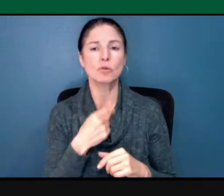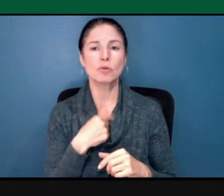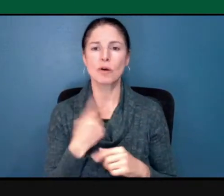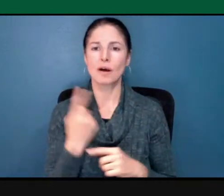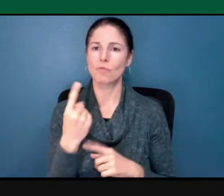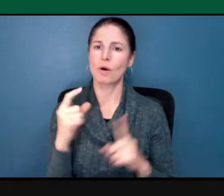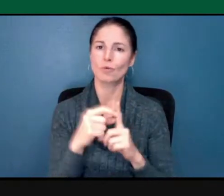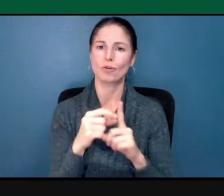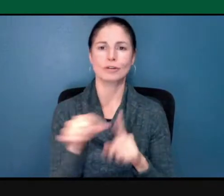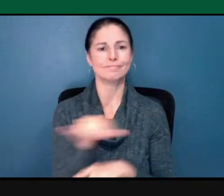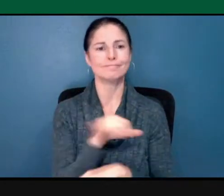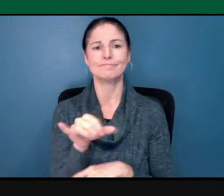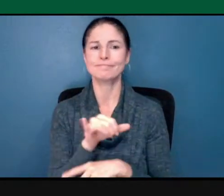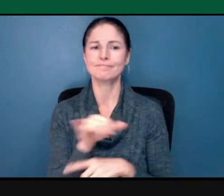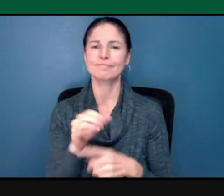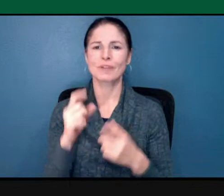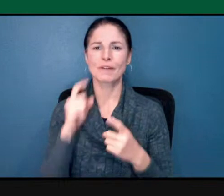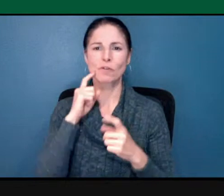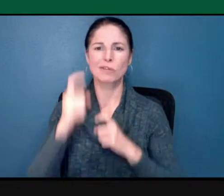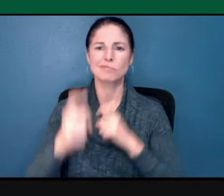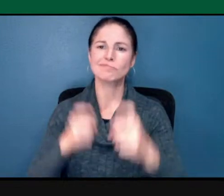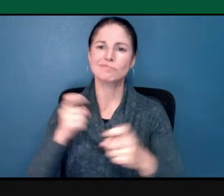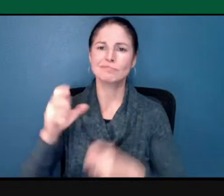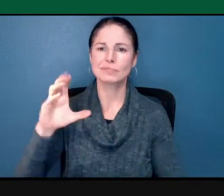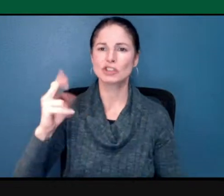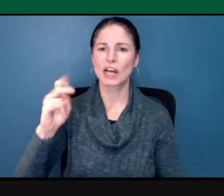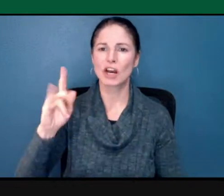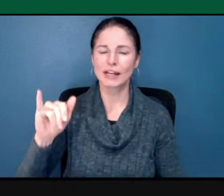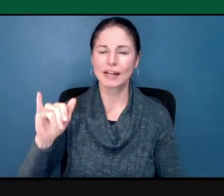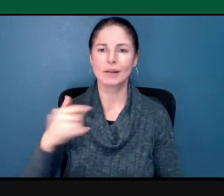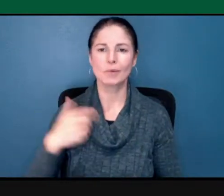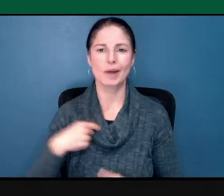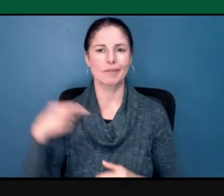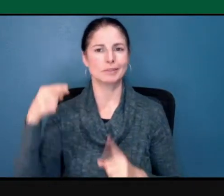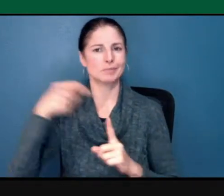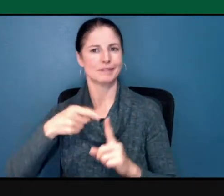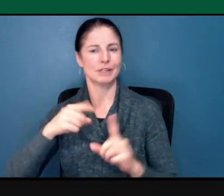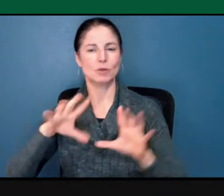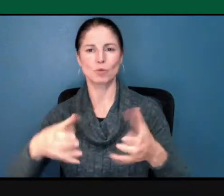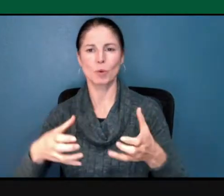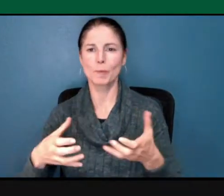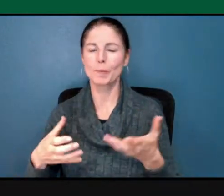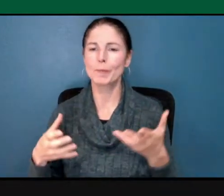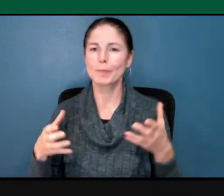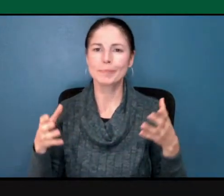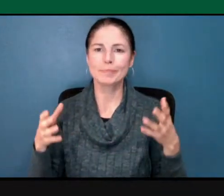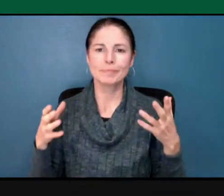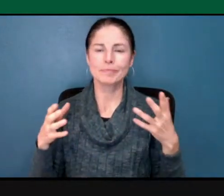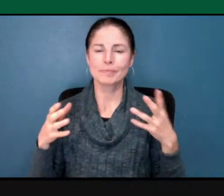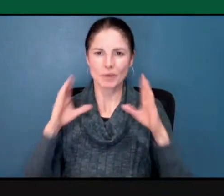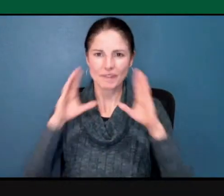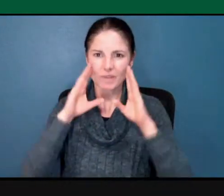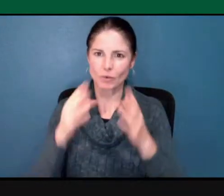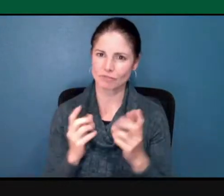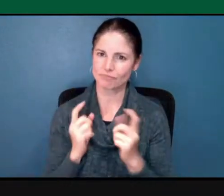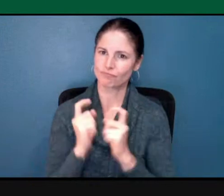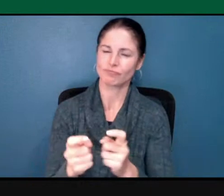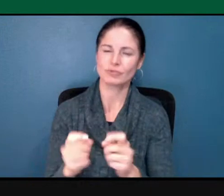a very, or December, a very active project. So we work together on that. So there's no competition. And then you